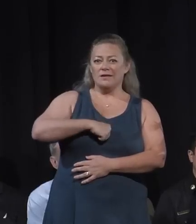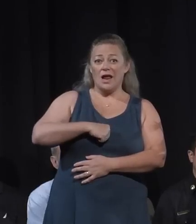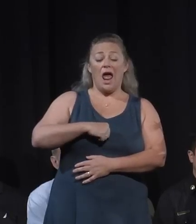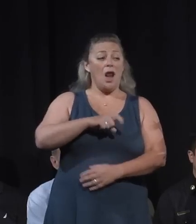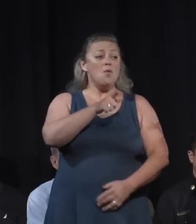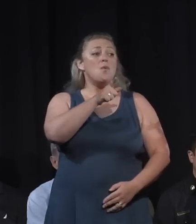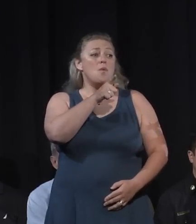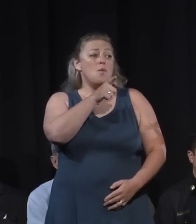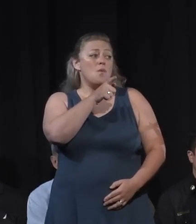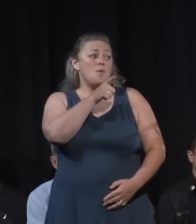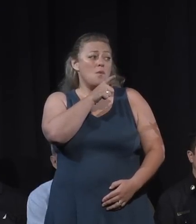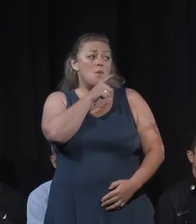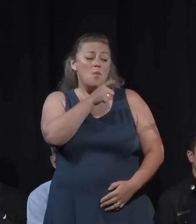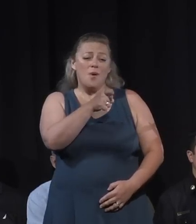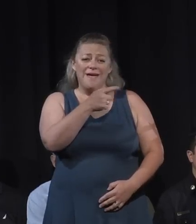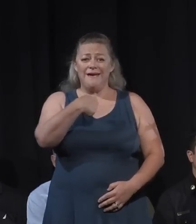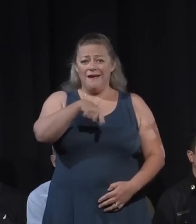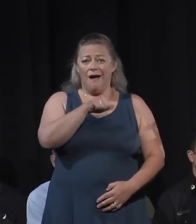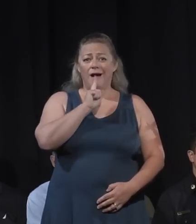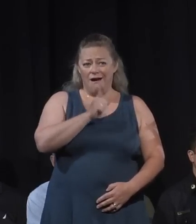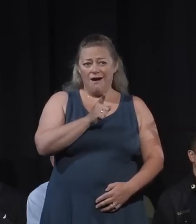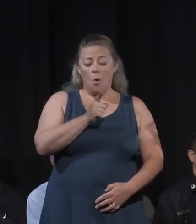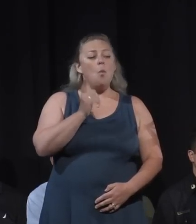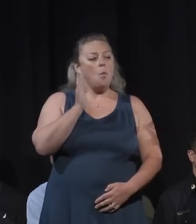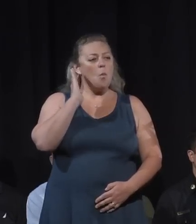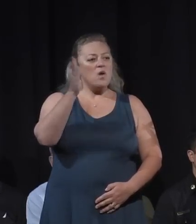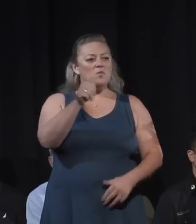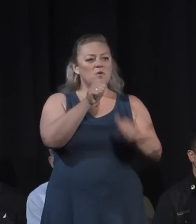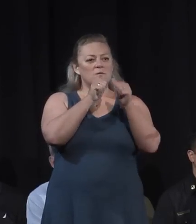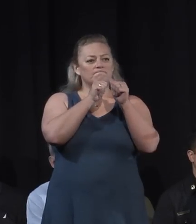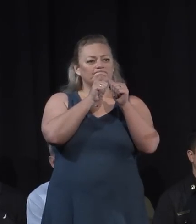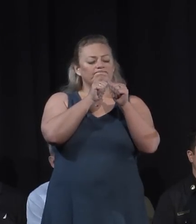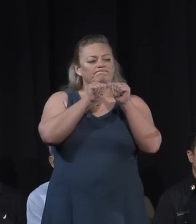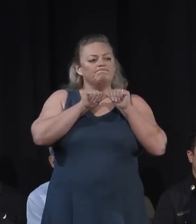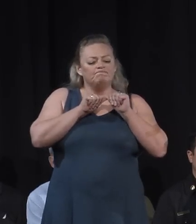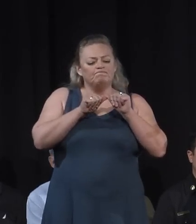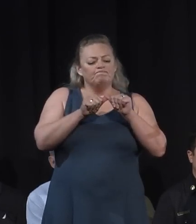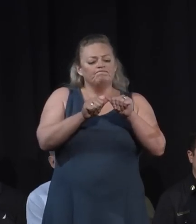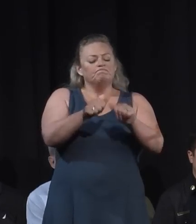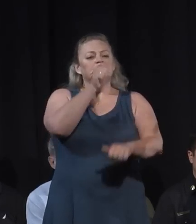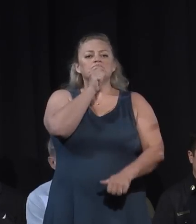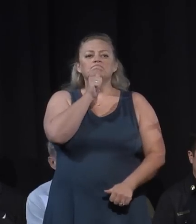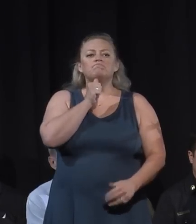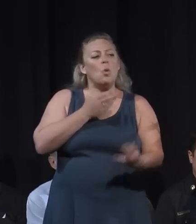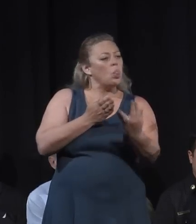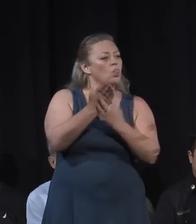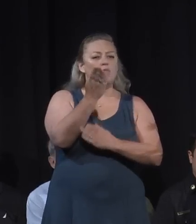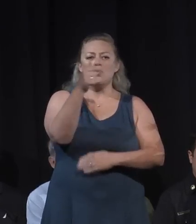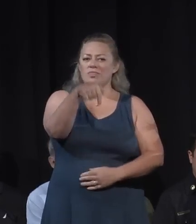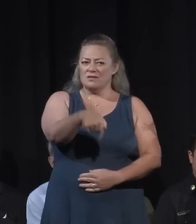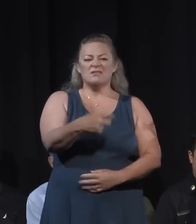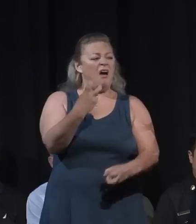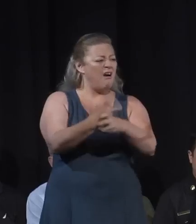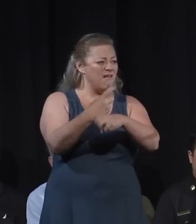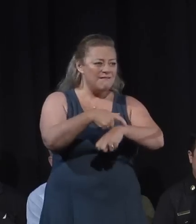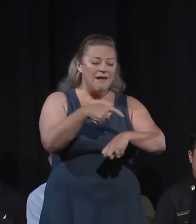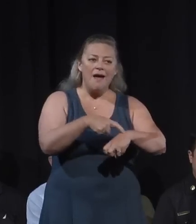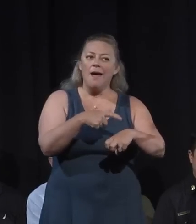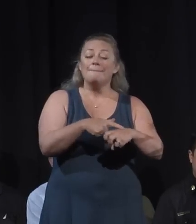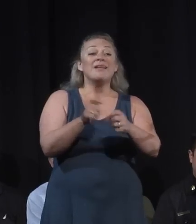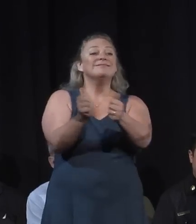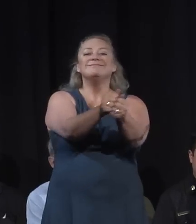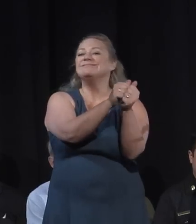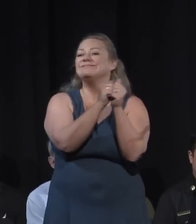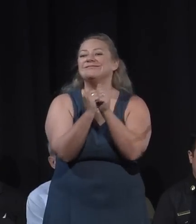You know we're gonna we're going to get through this. This is this is a hard time right now but we're going to get through this and we're going to get through it together.